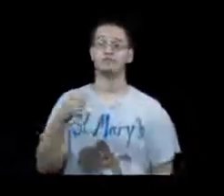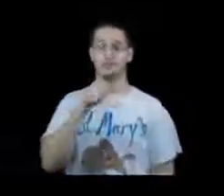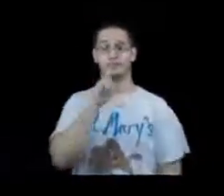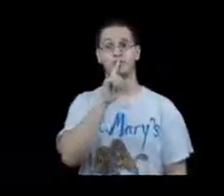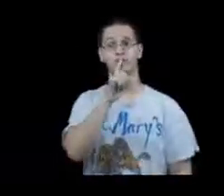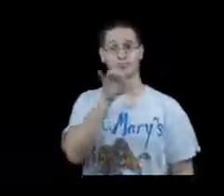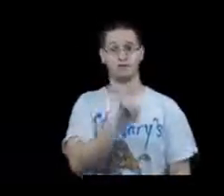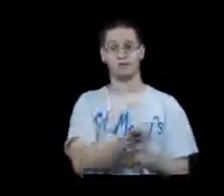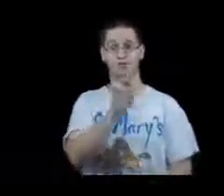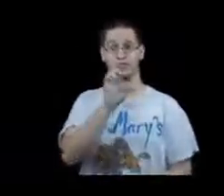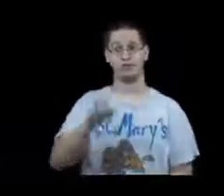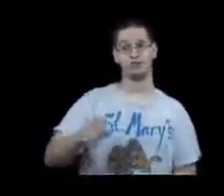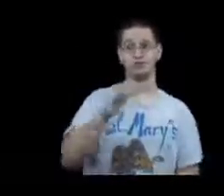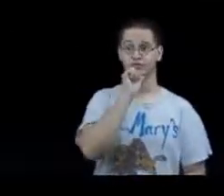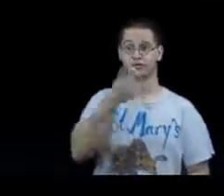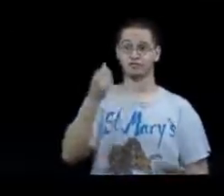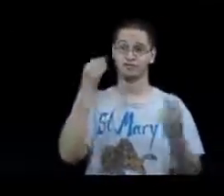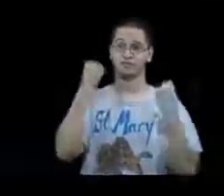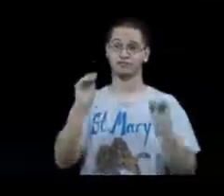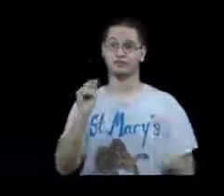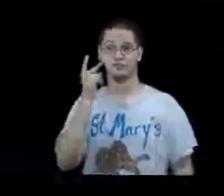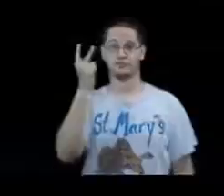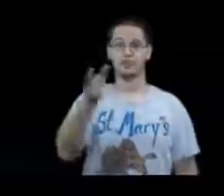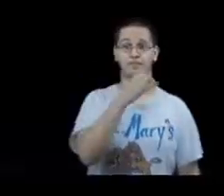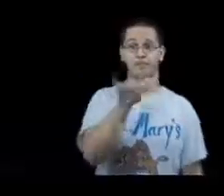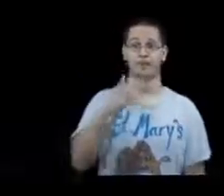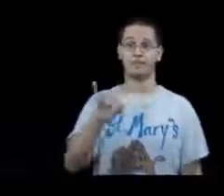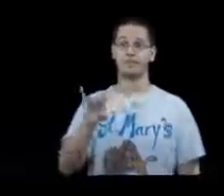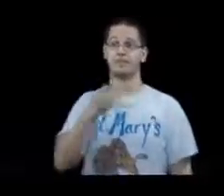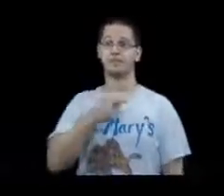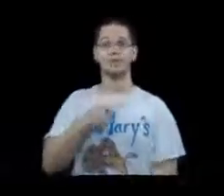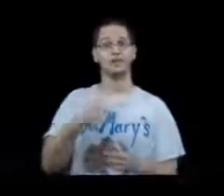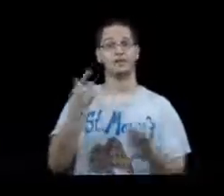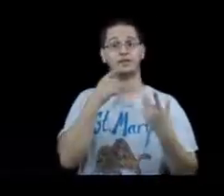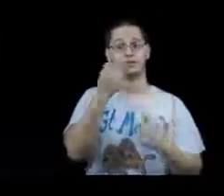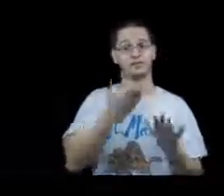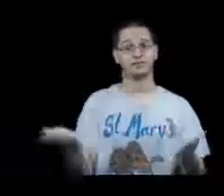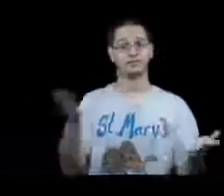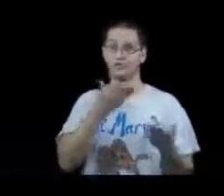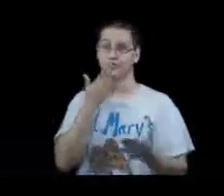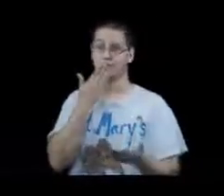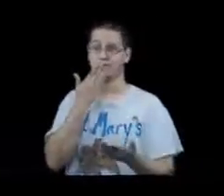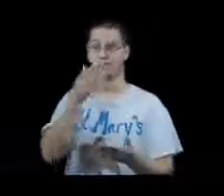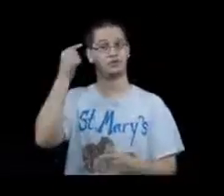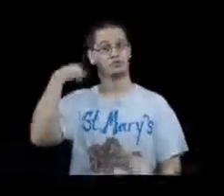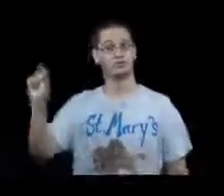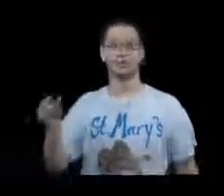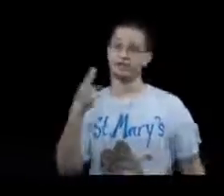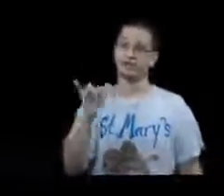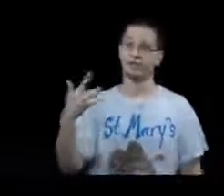what I done sow Well, let me tell you something, all that glitters ain't gold It's